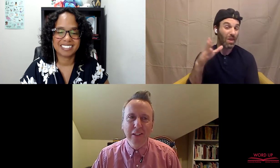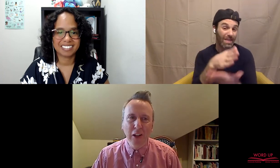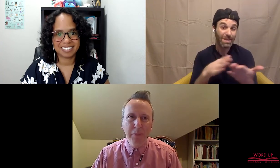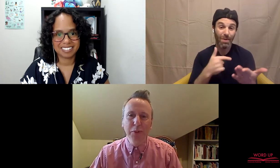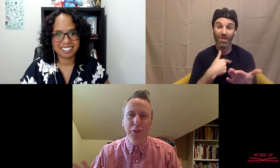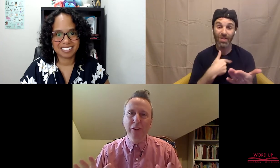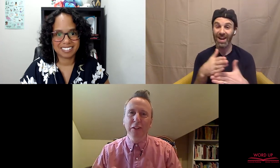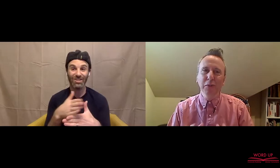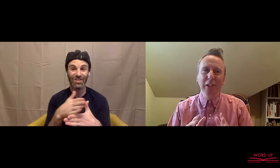Stop sharing the screen.